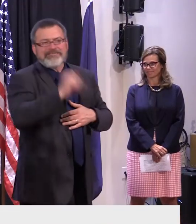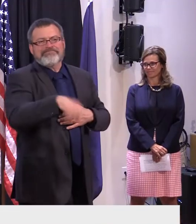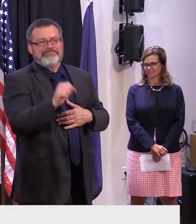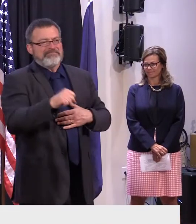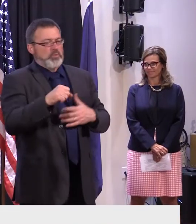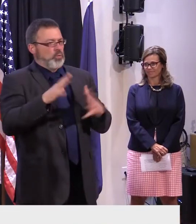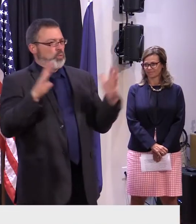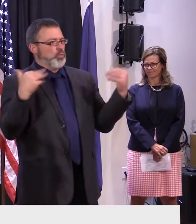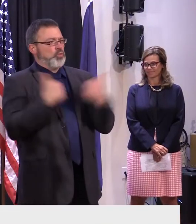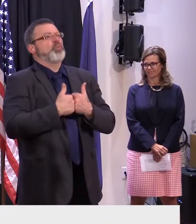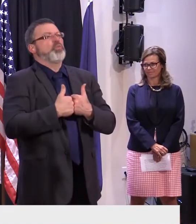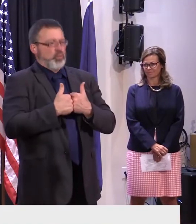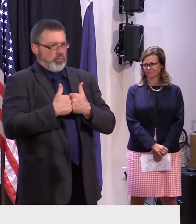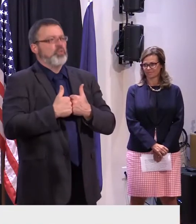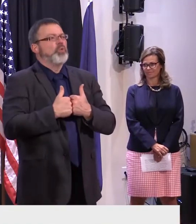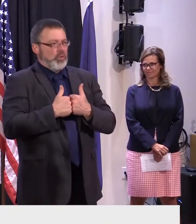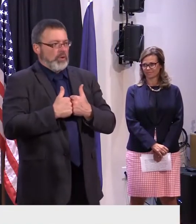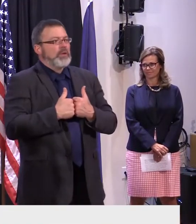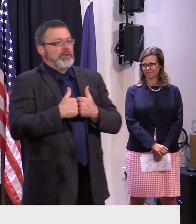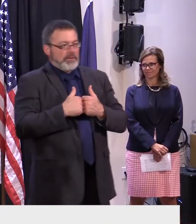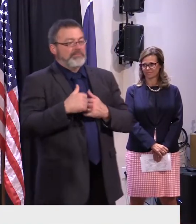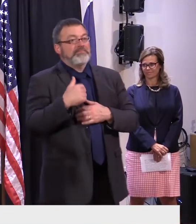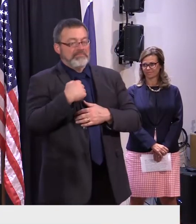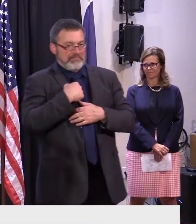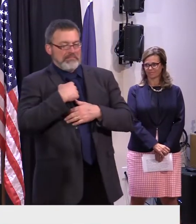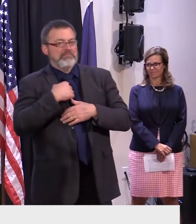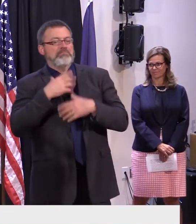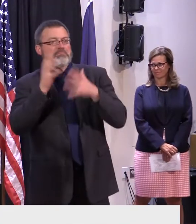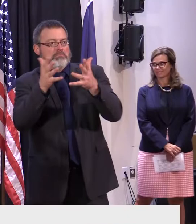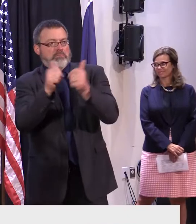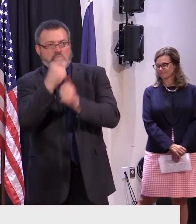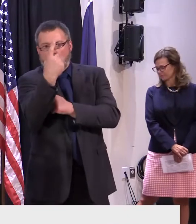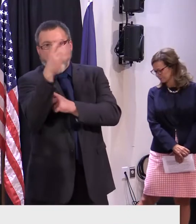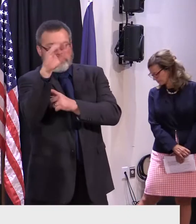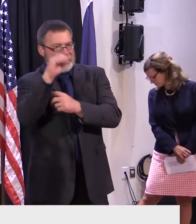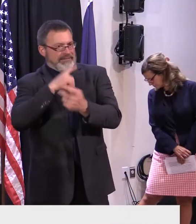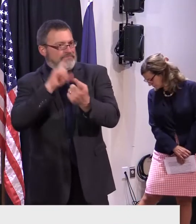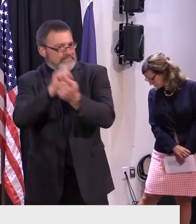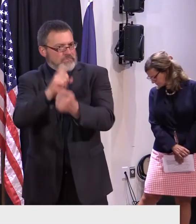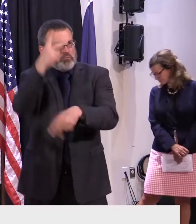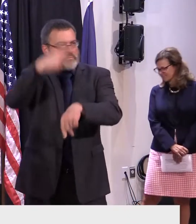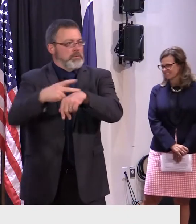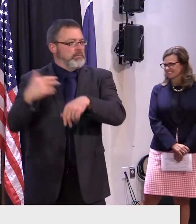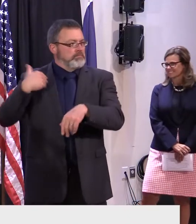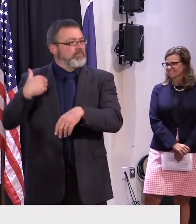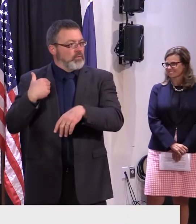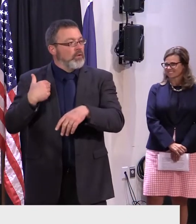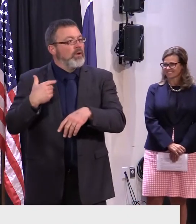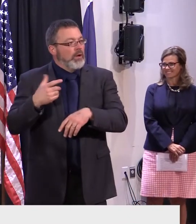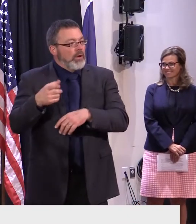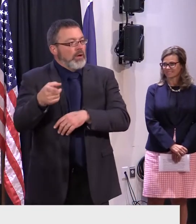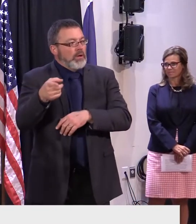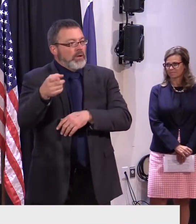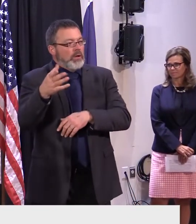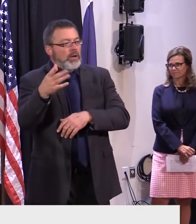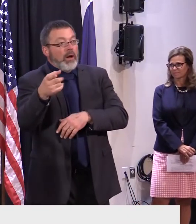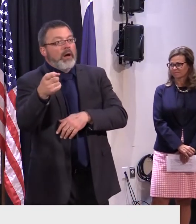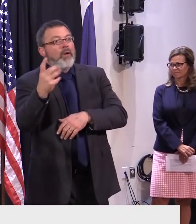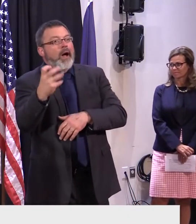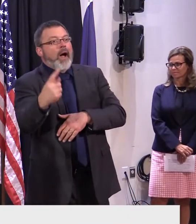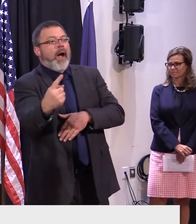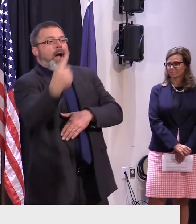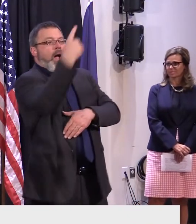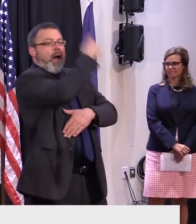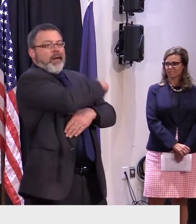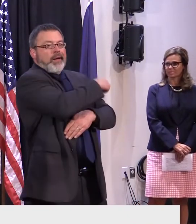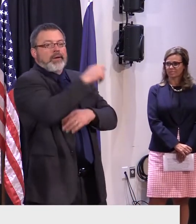at least two times previously and they're looking to expand into the U.S. and they're looking at Oklahoma. And